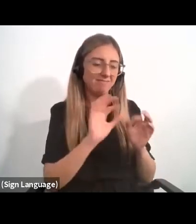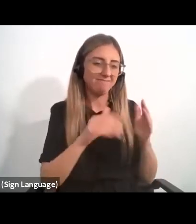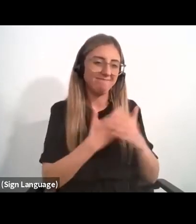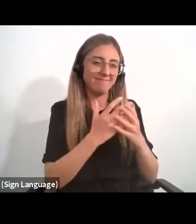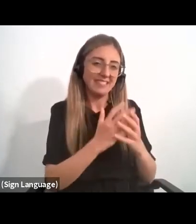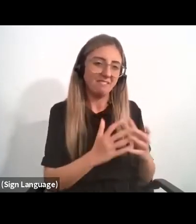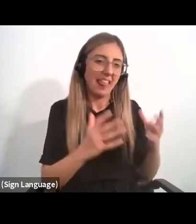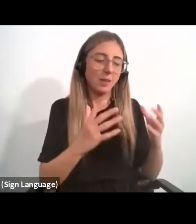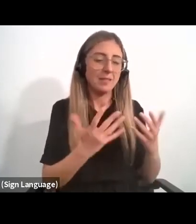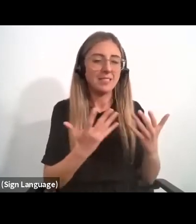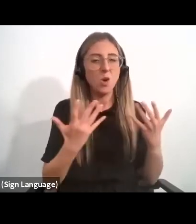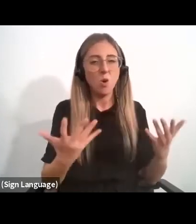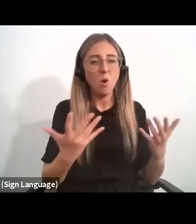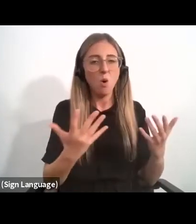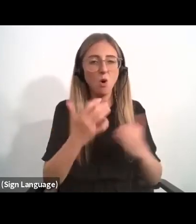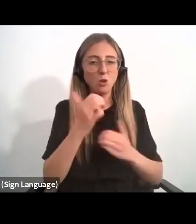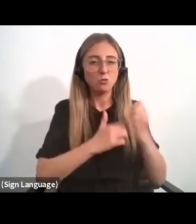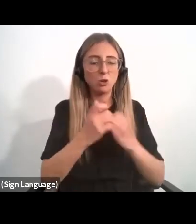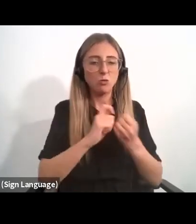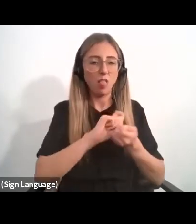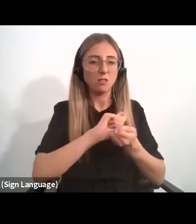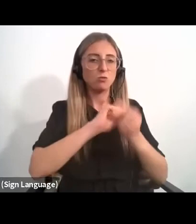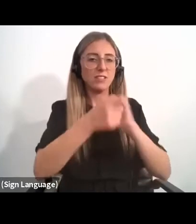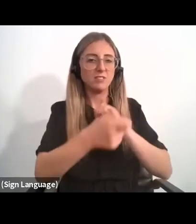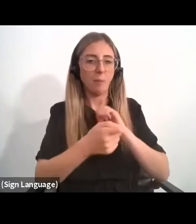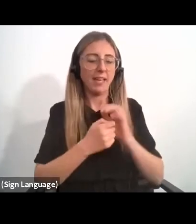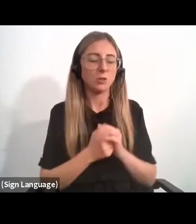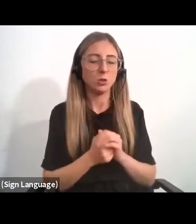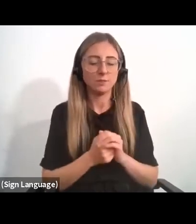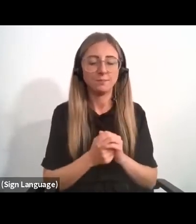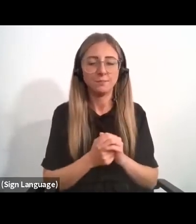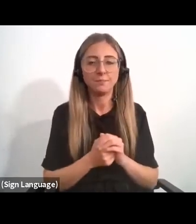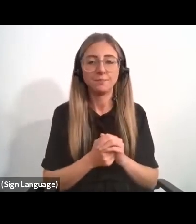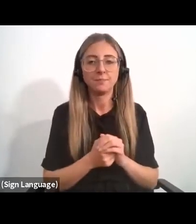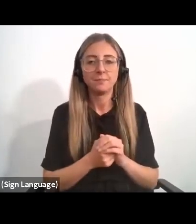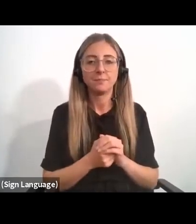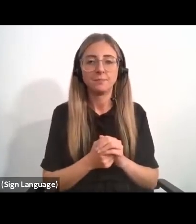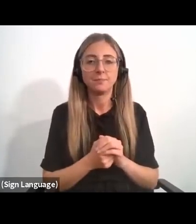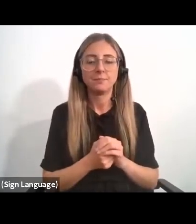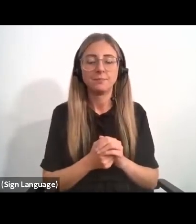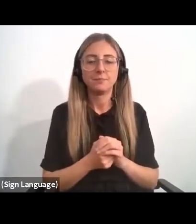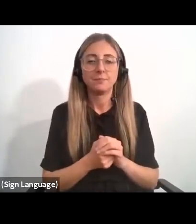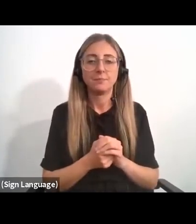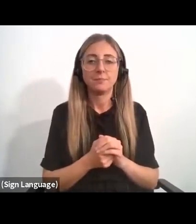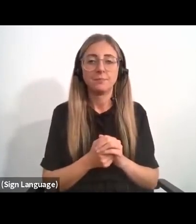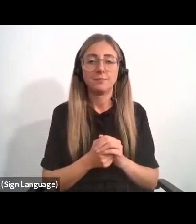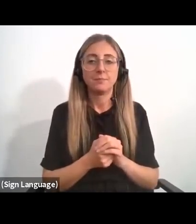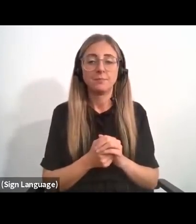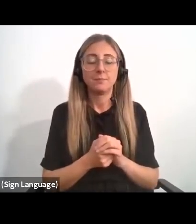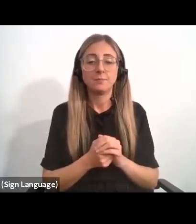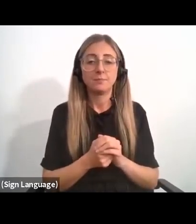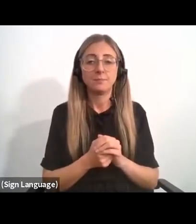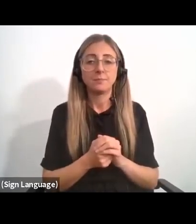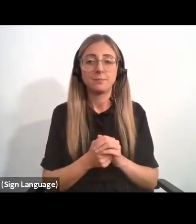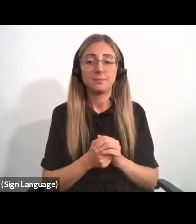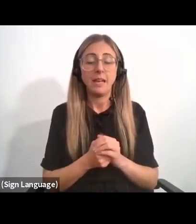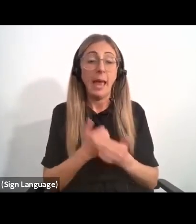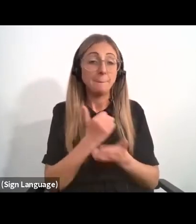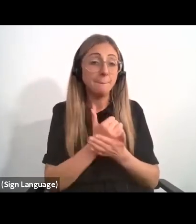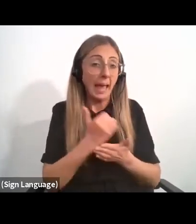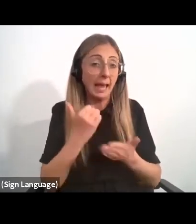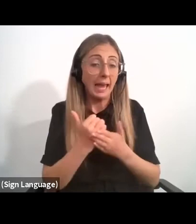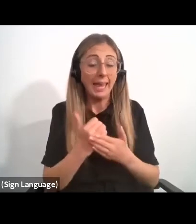or structural transformation of any region or country. Whether in the realm of energy, whether banking,